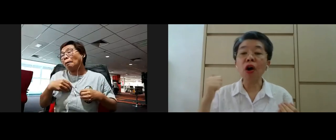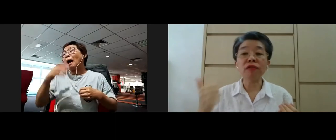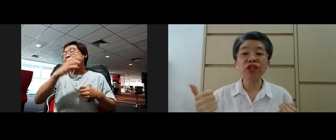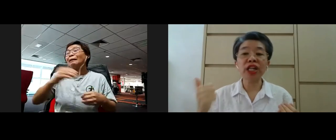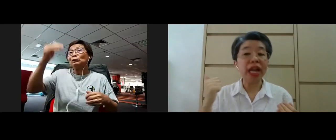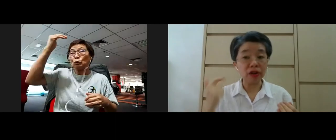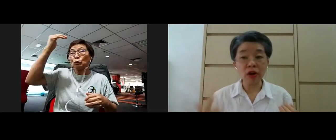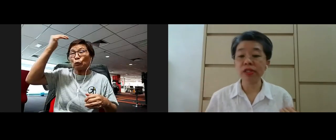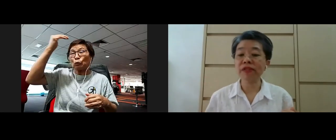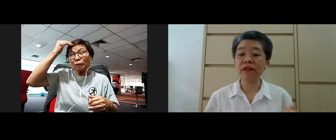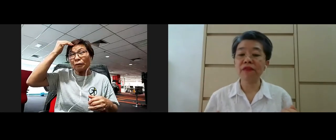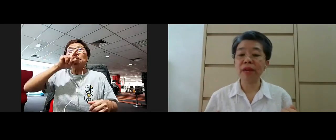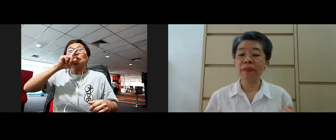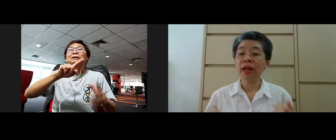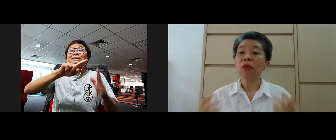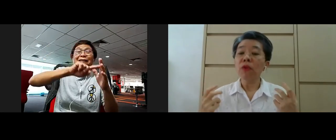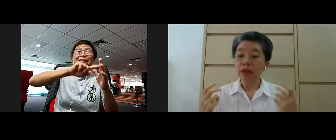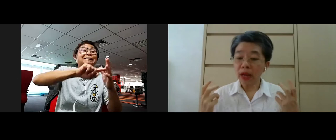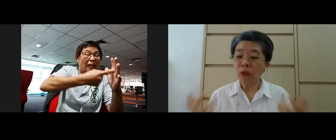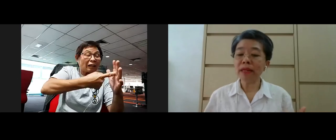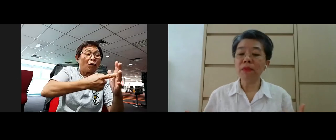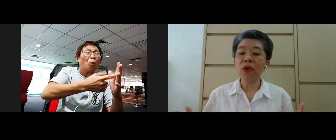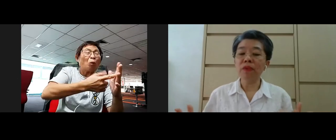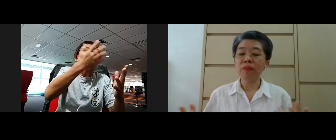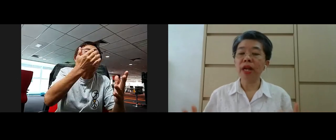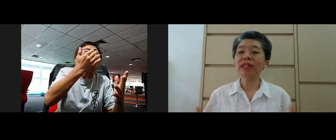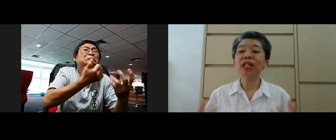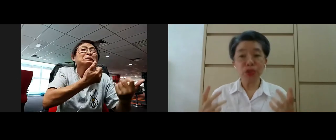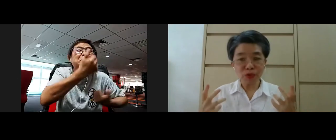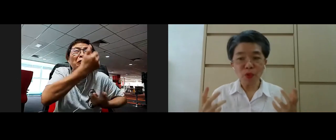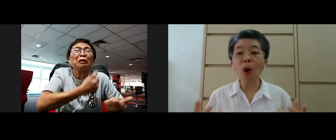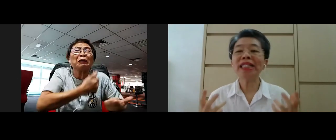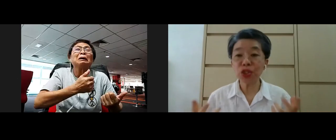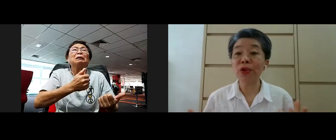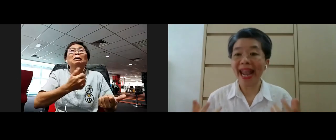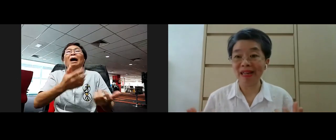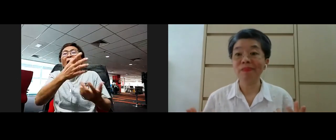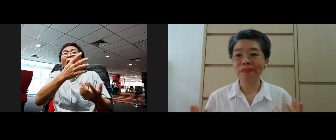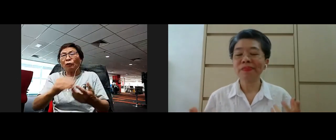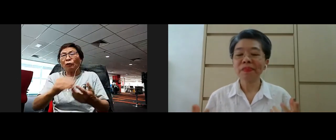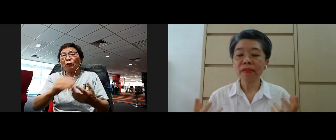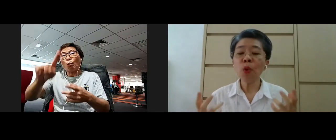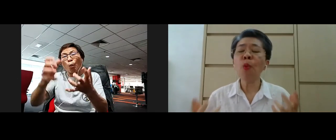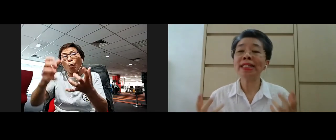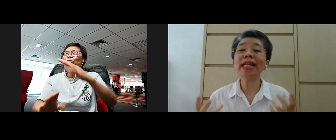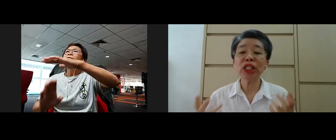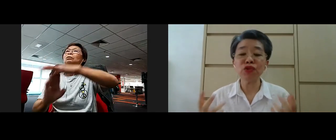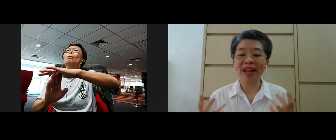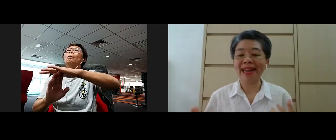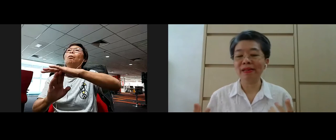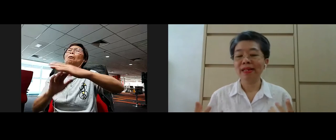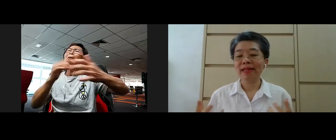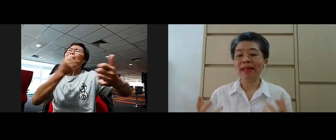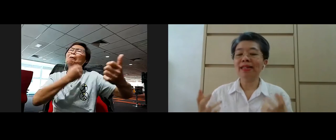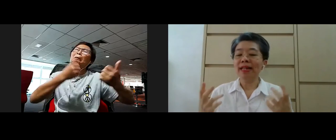the origin and the cause of suffering and what more to one to end one thing